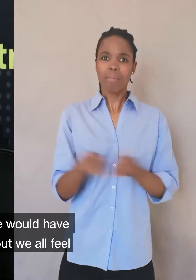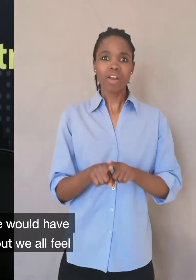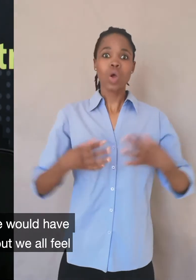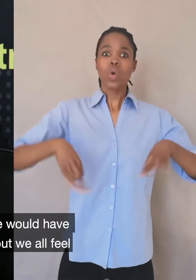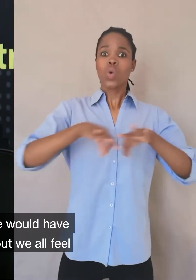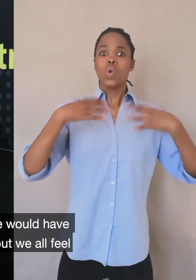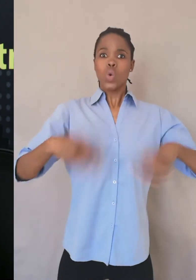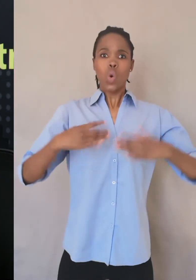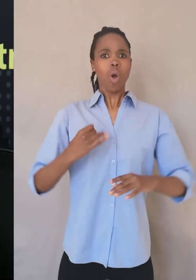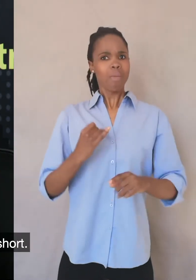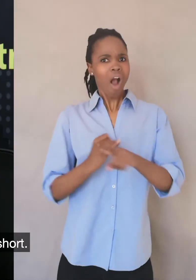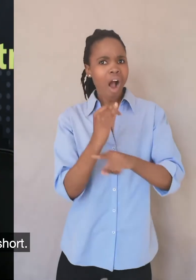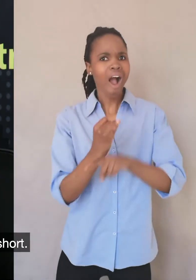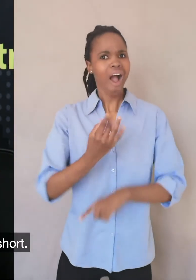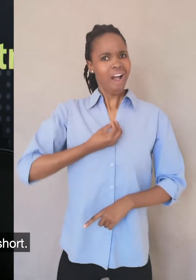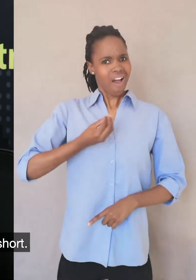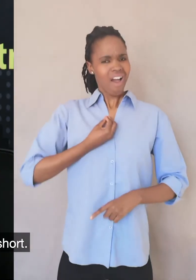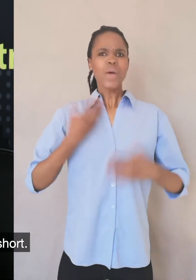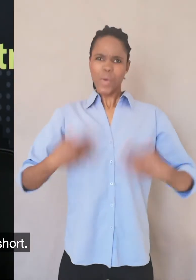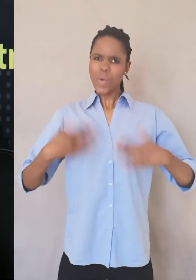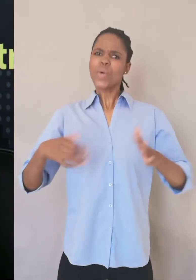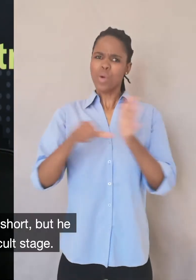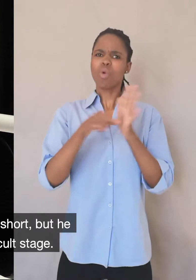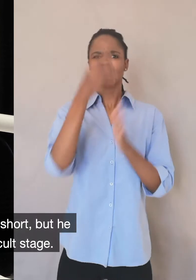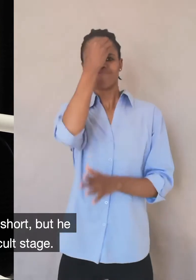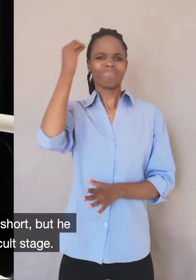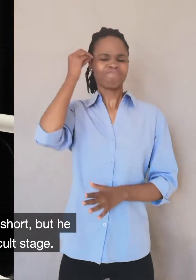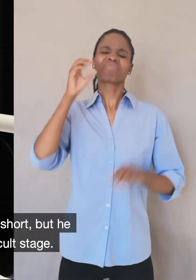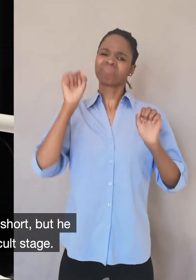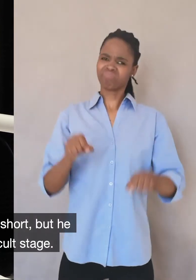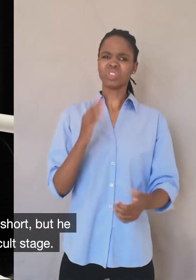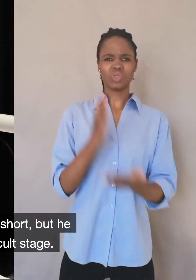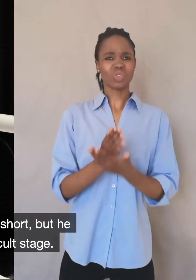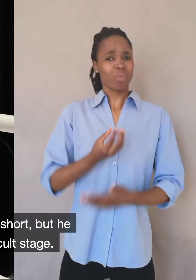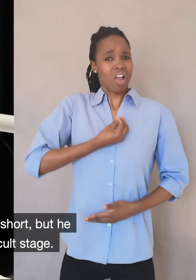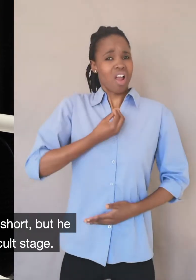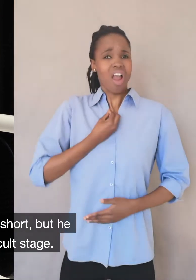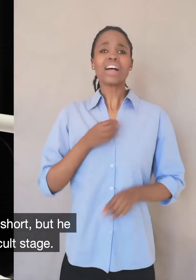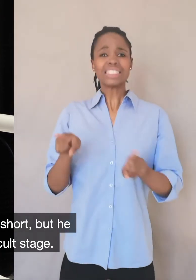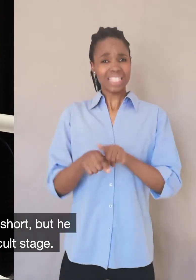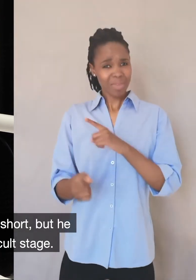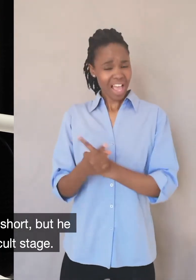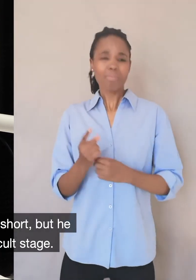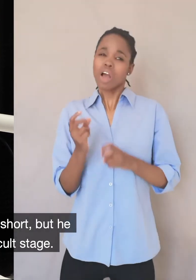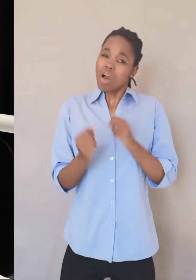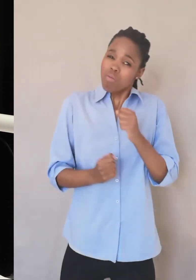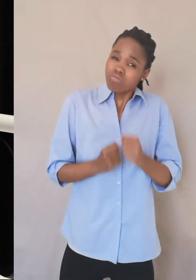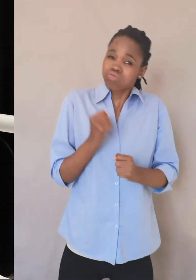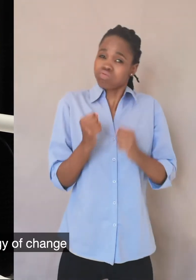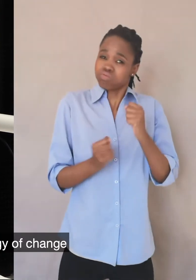much. But we all feel his life was cut too short. It was definitely cut too short. But he was going through a difficult stage. He